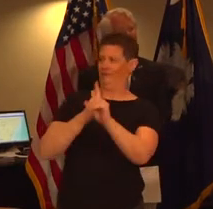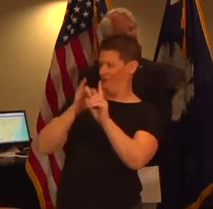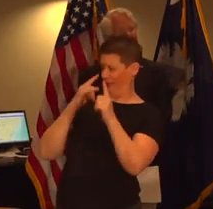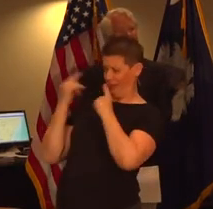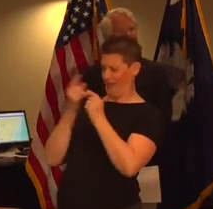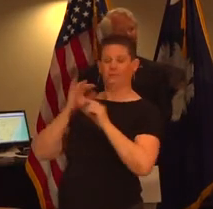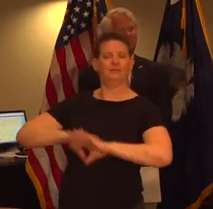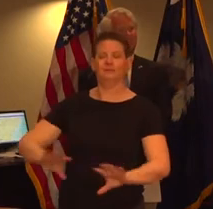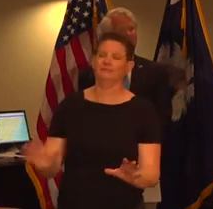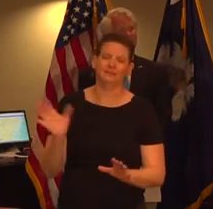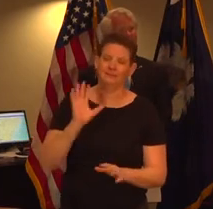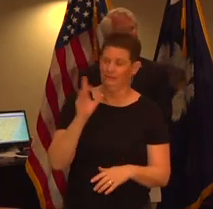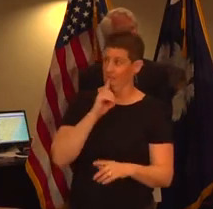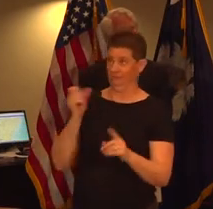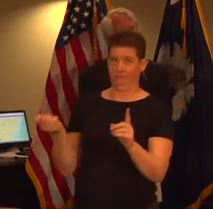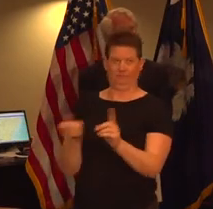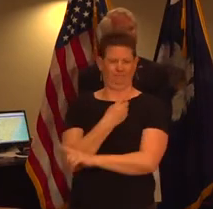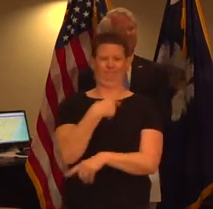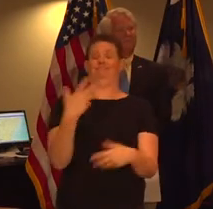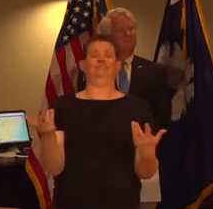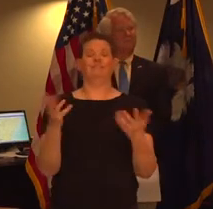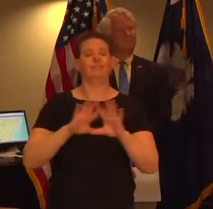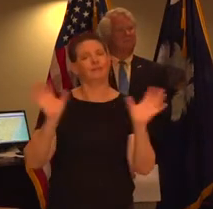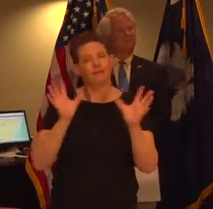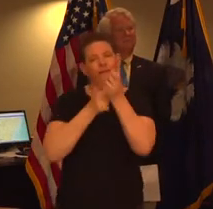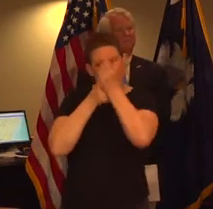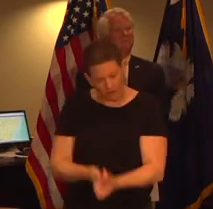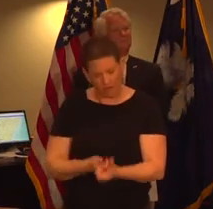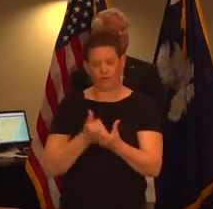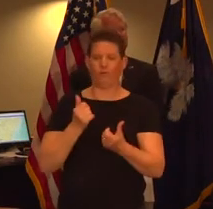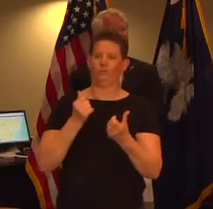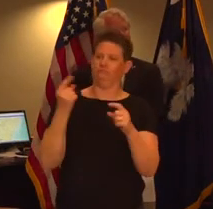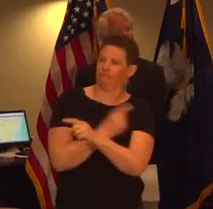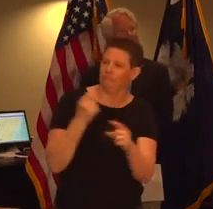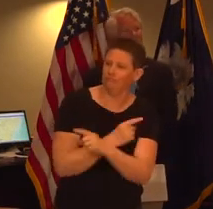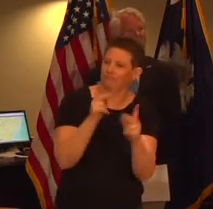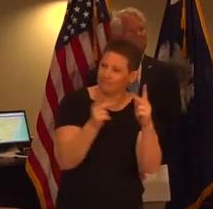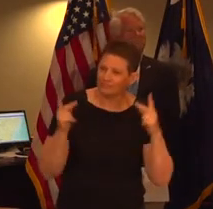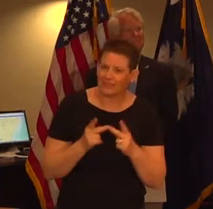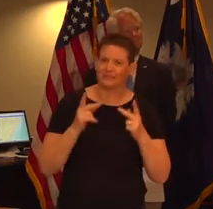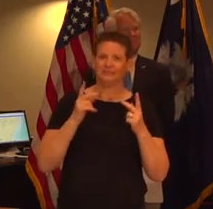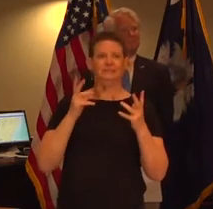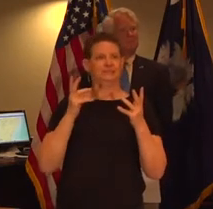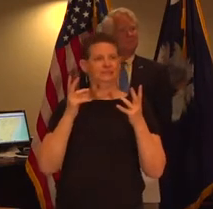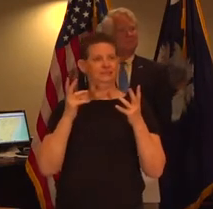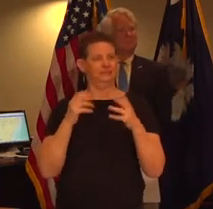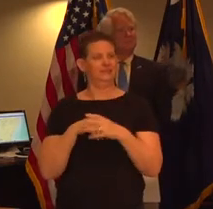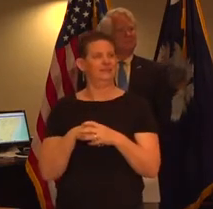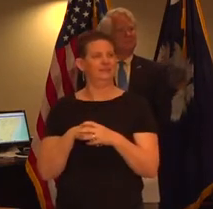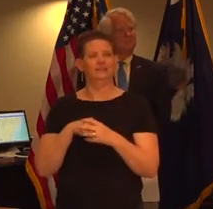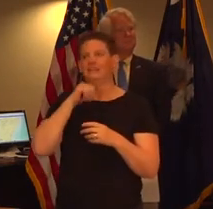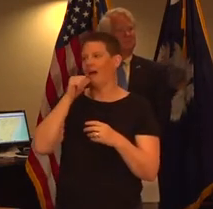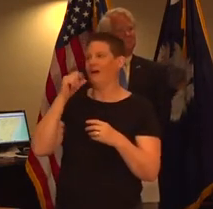some of them are just as wild as they can be but follow the official sources get your information from the official sources and